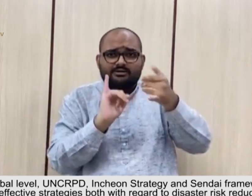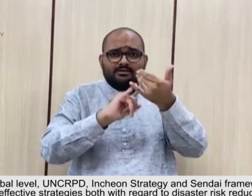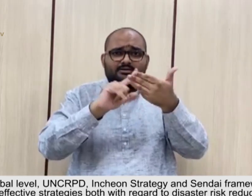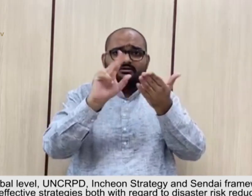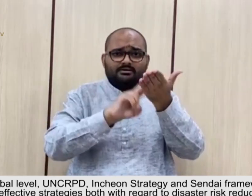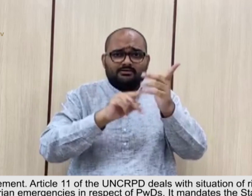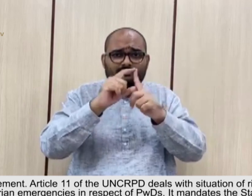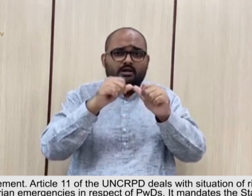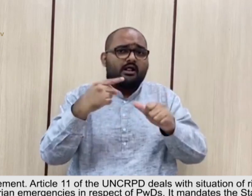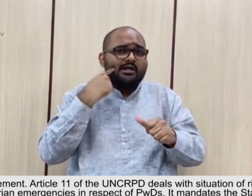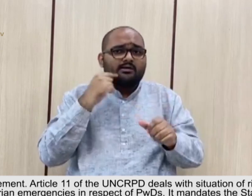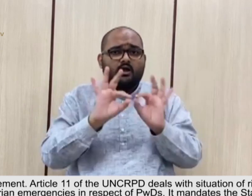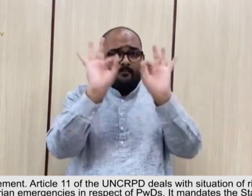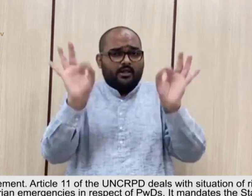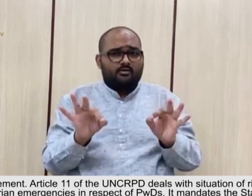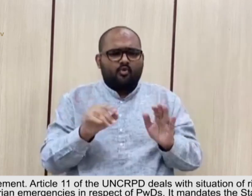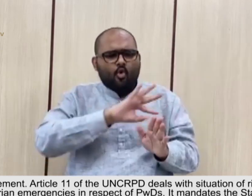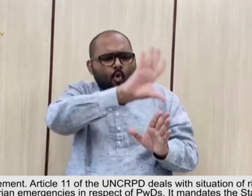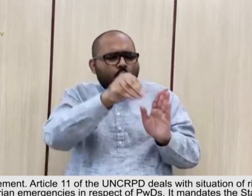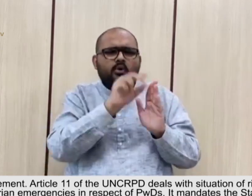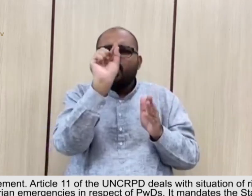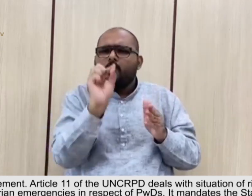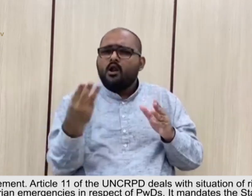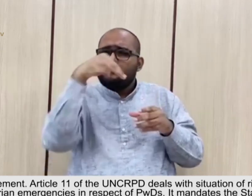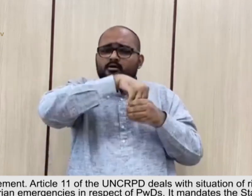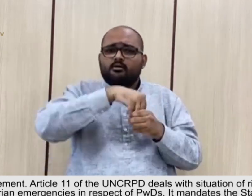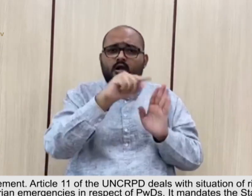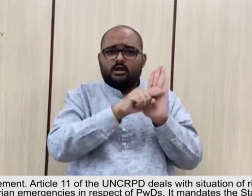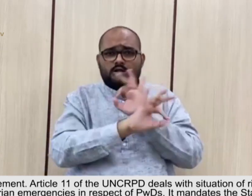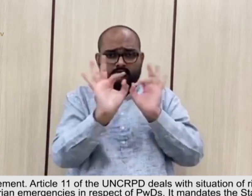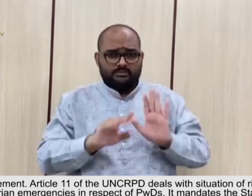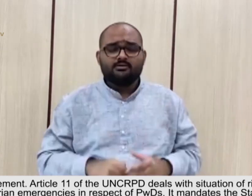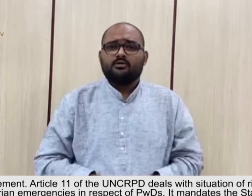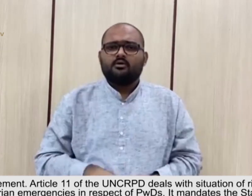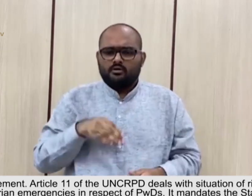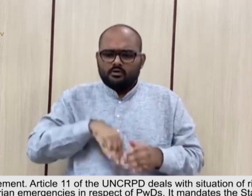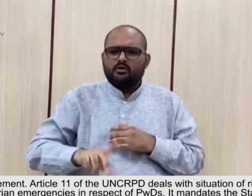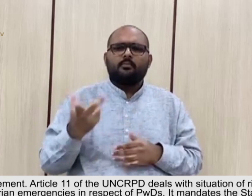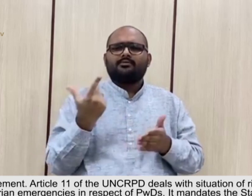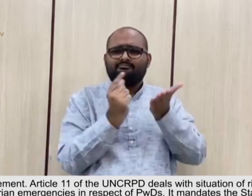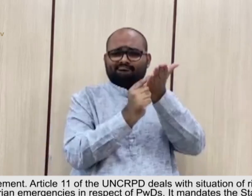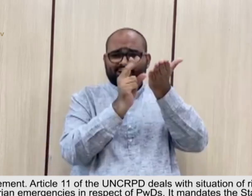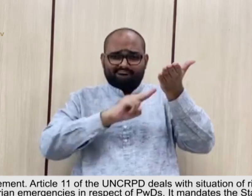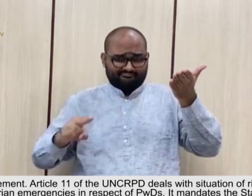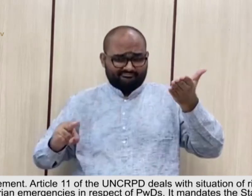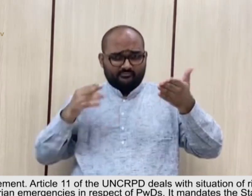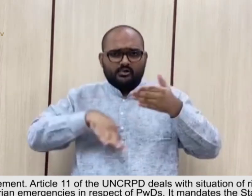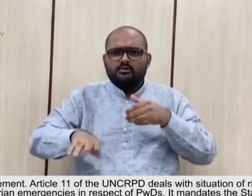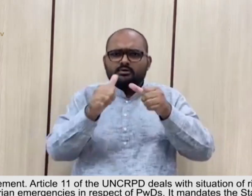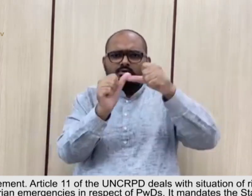of the UNCRPD deals with situations of risks and humanitarian emergencies in respect